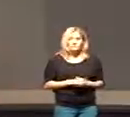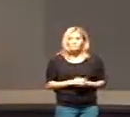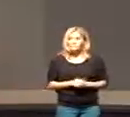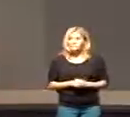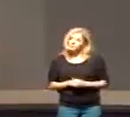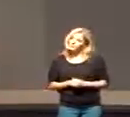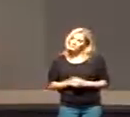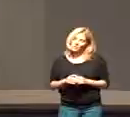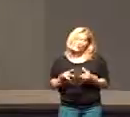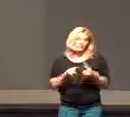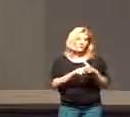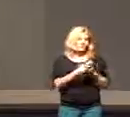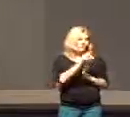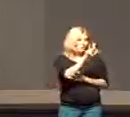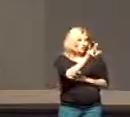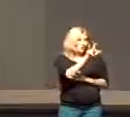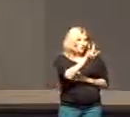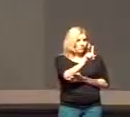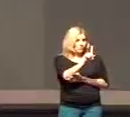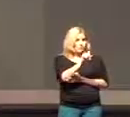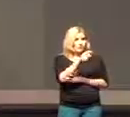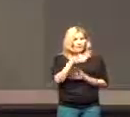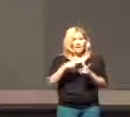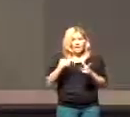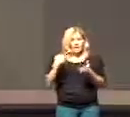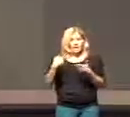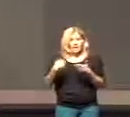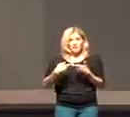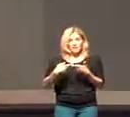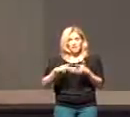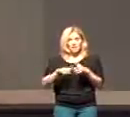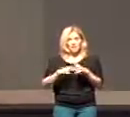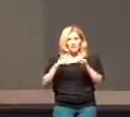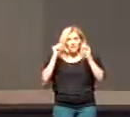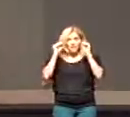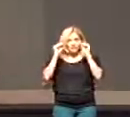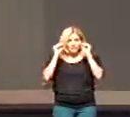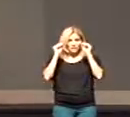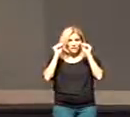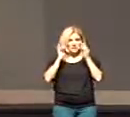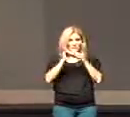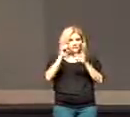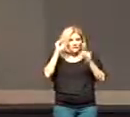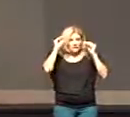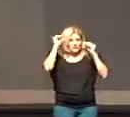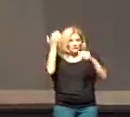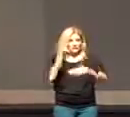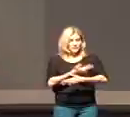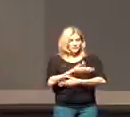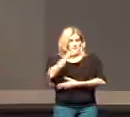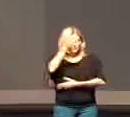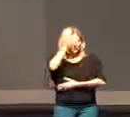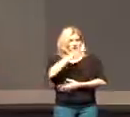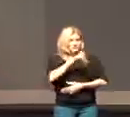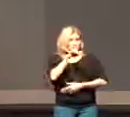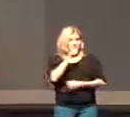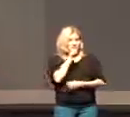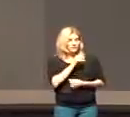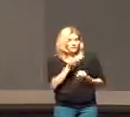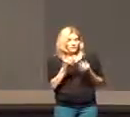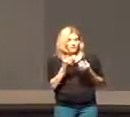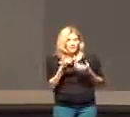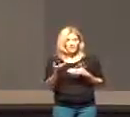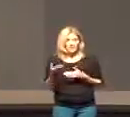It begins in verse 31. He then began to teach them that the Son of Man must suffer many things